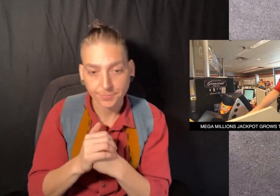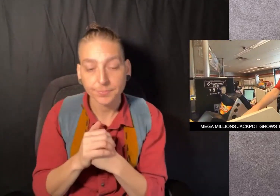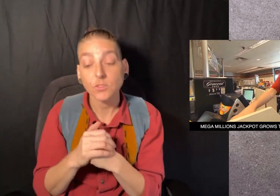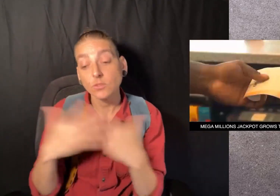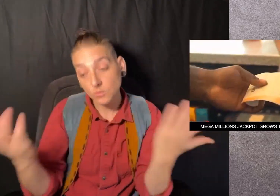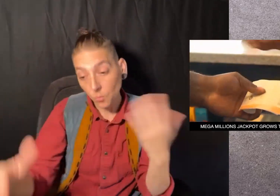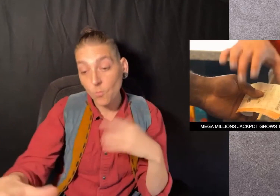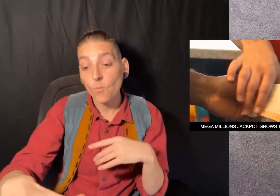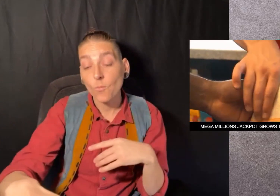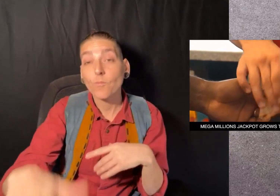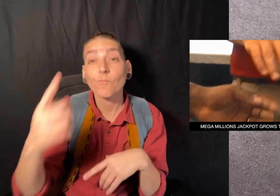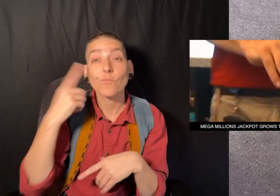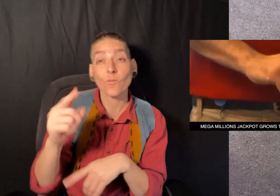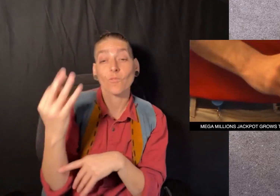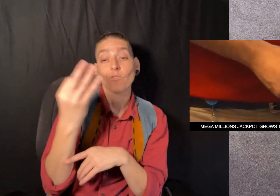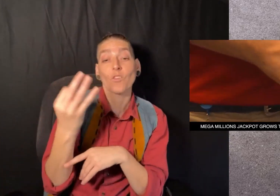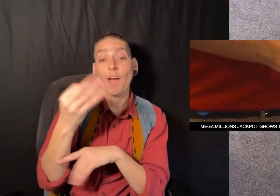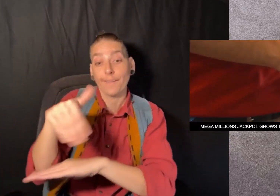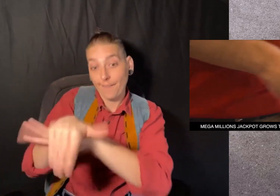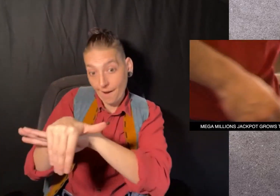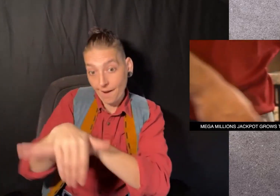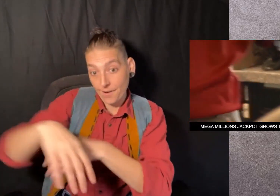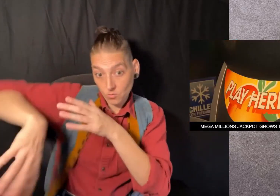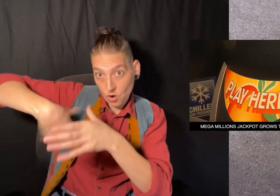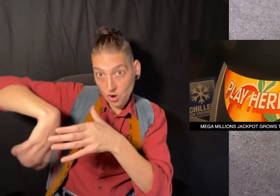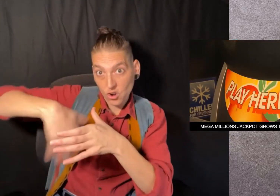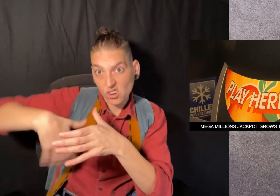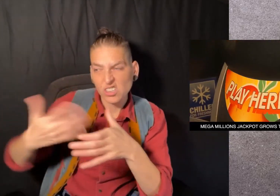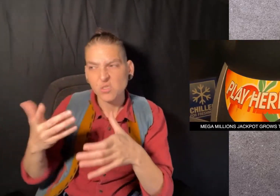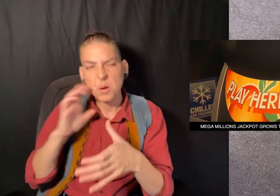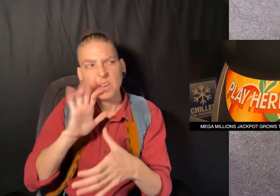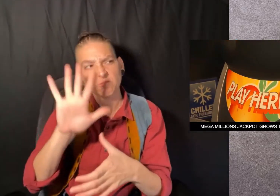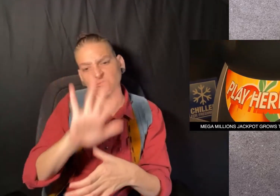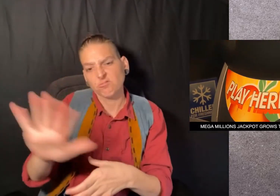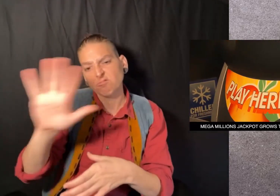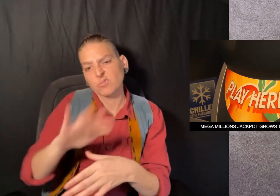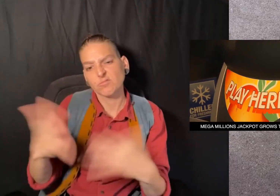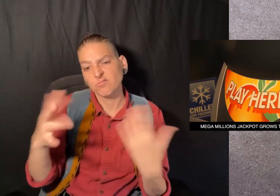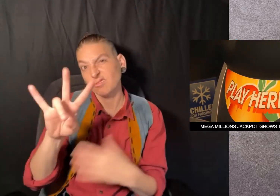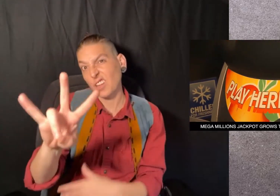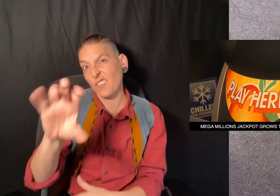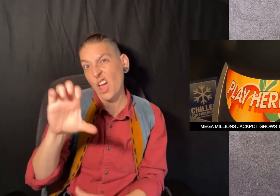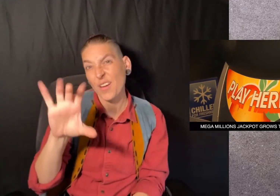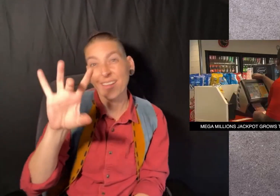For Friday Night's Drawing, that's going to be roughly $708 million.